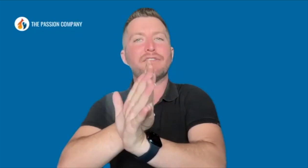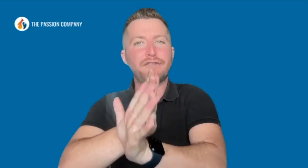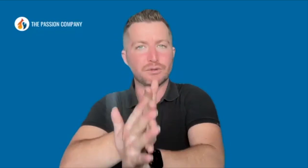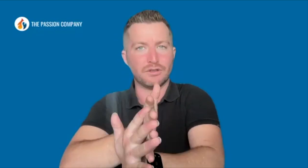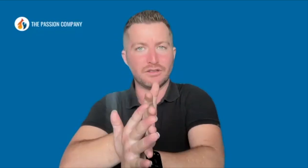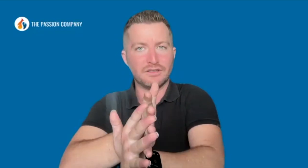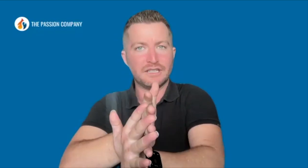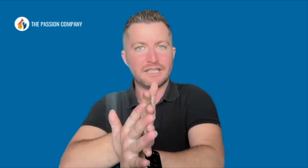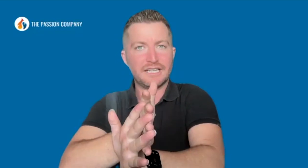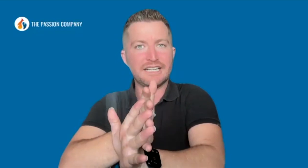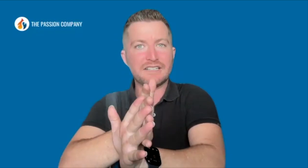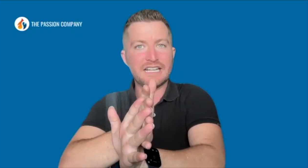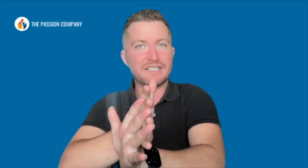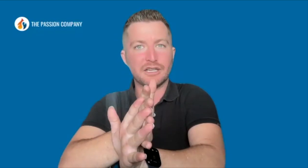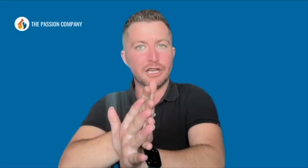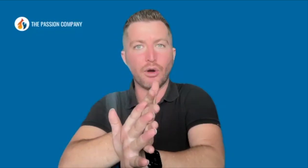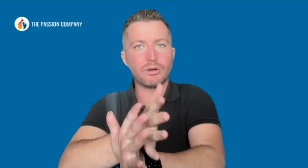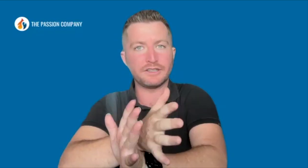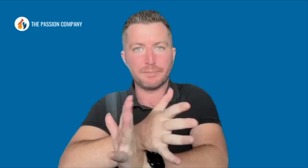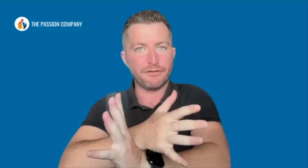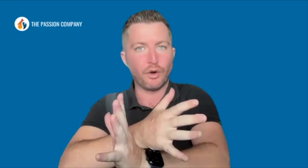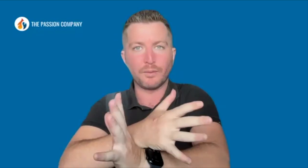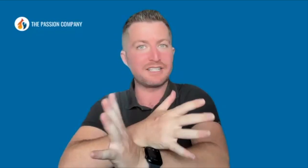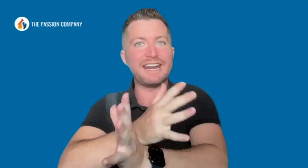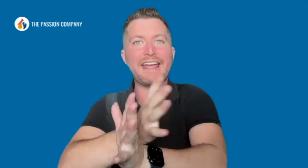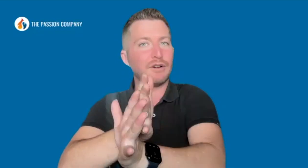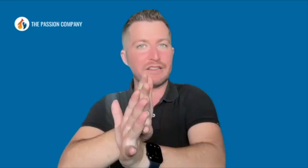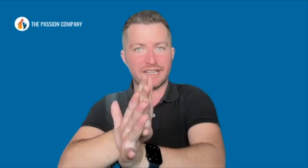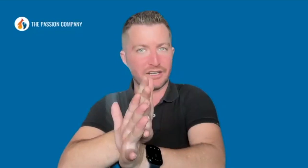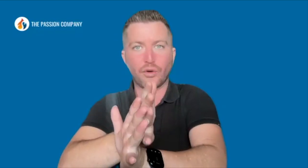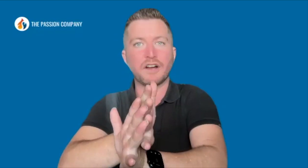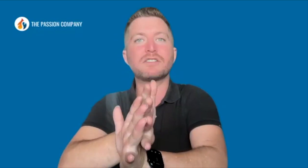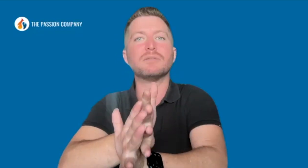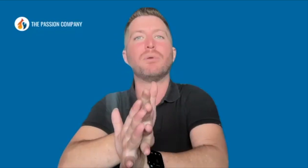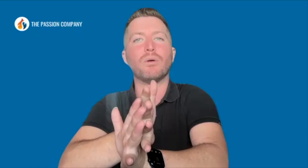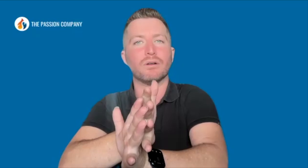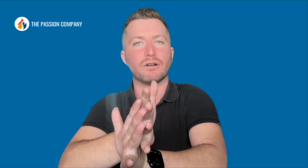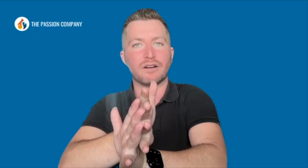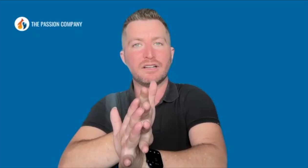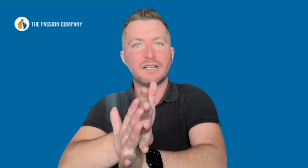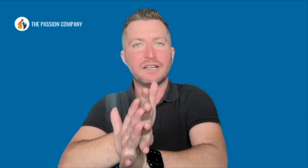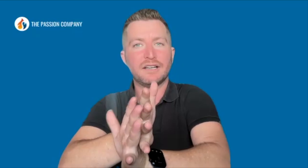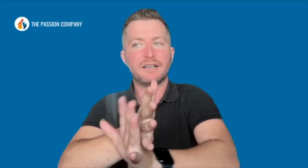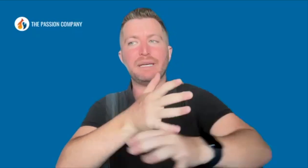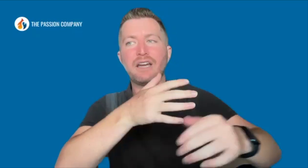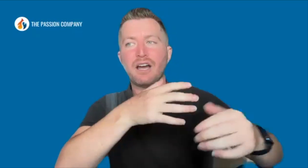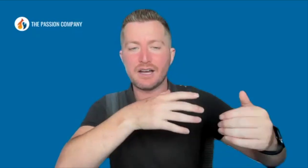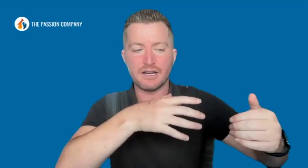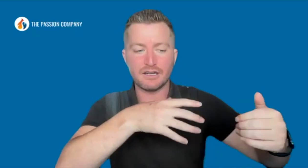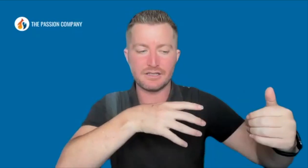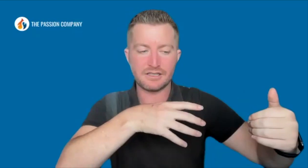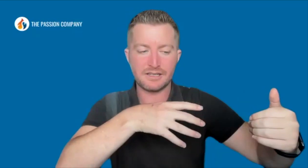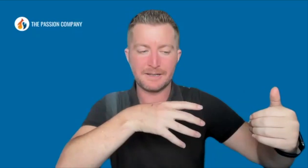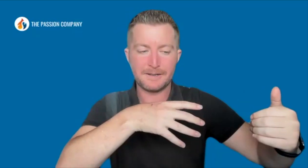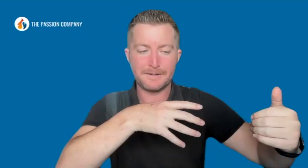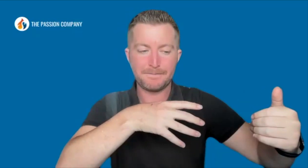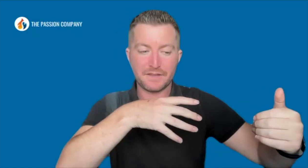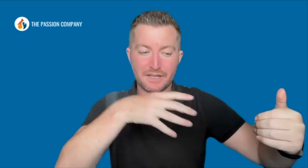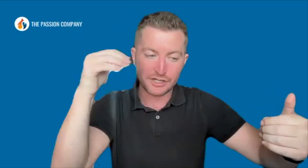fuel is lowering the performance on everything across the board, because it's all